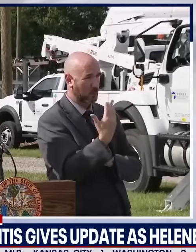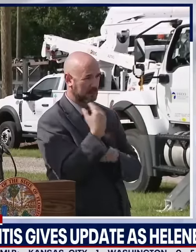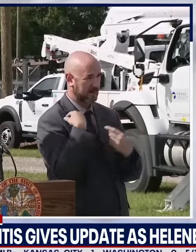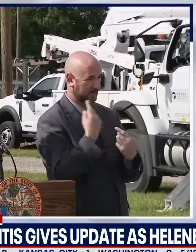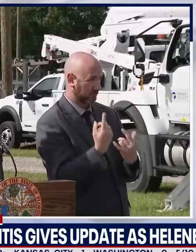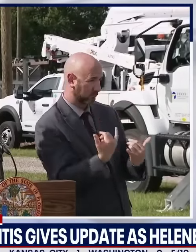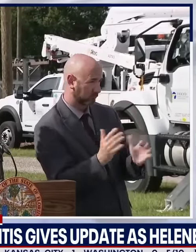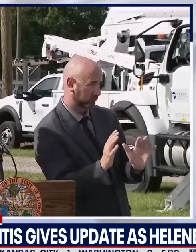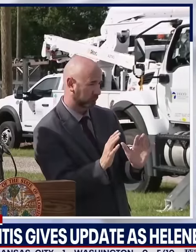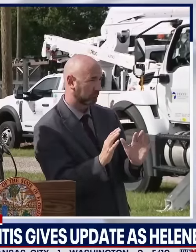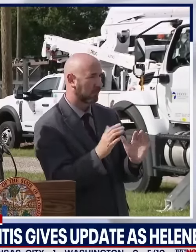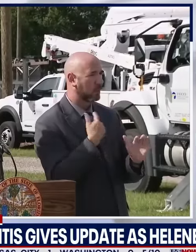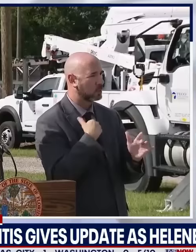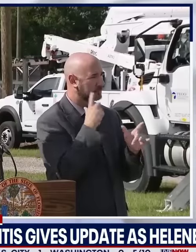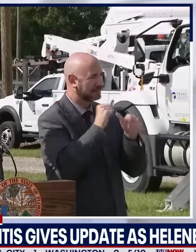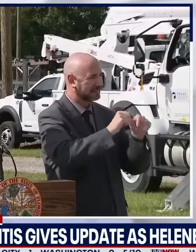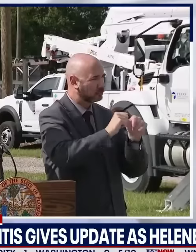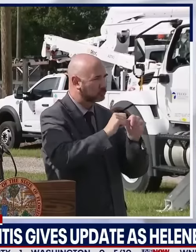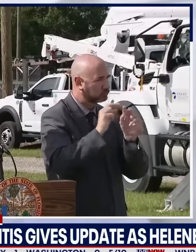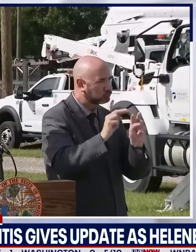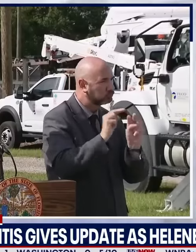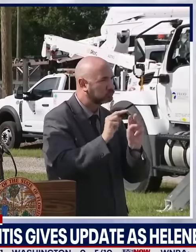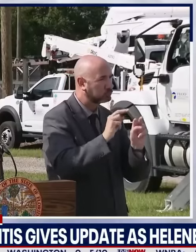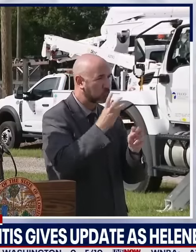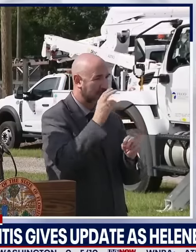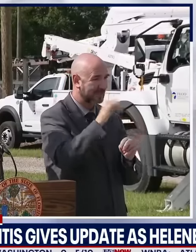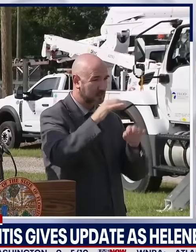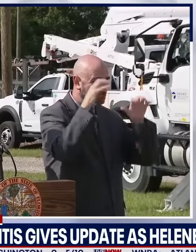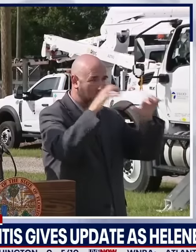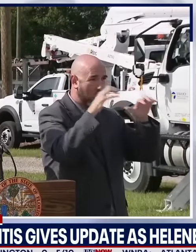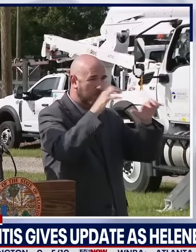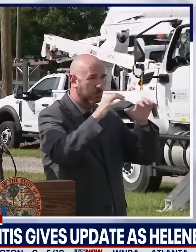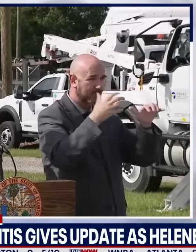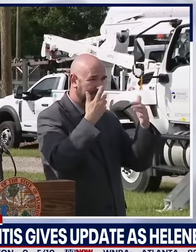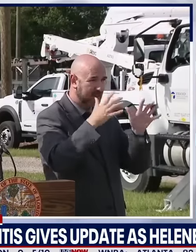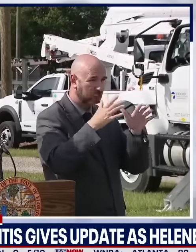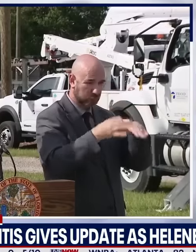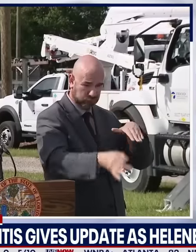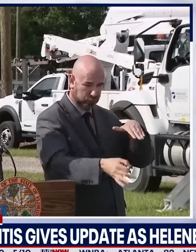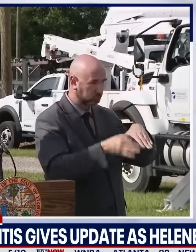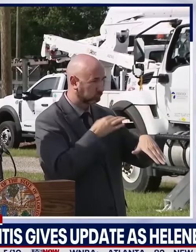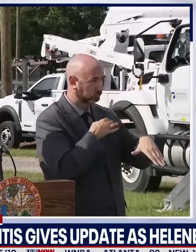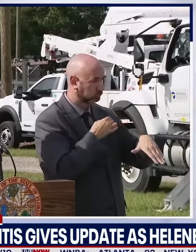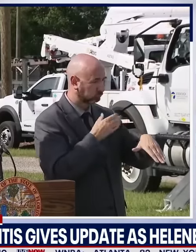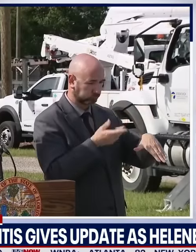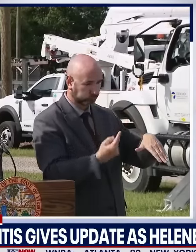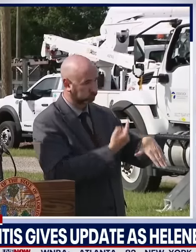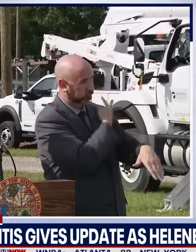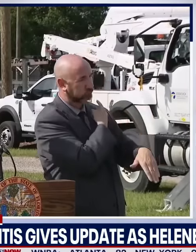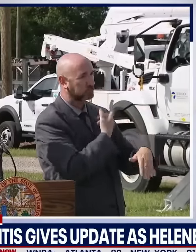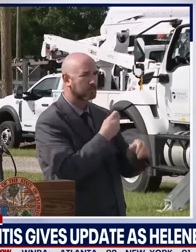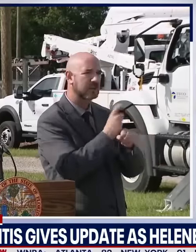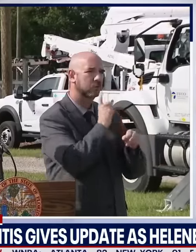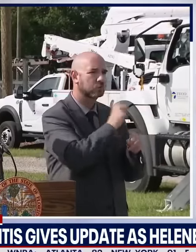then as soon as the storm passes, make sure that we have the emergency response and power restoration where they need to be. Thanks, everybody.